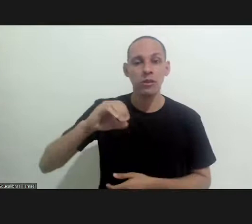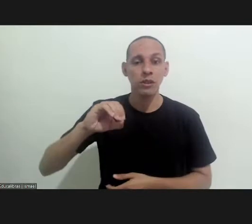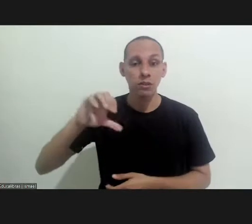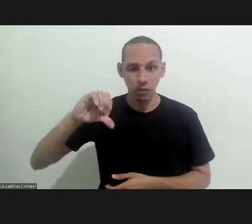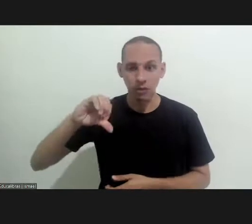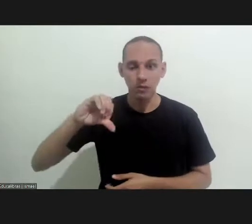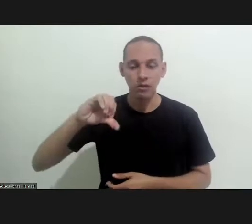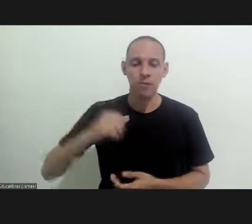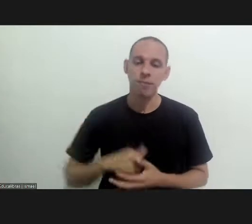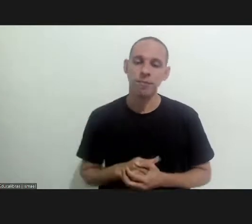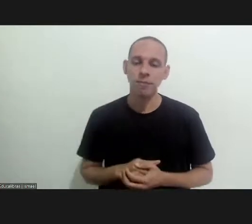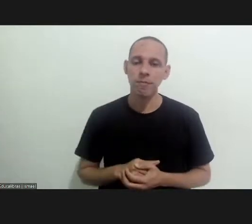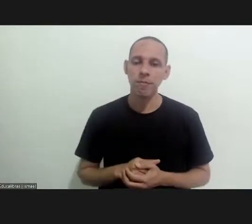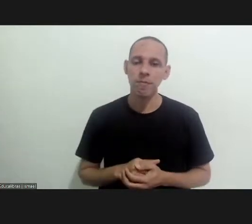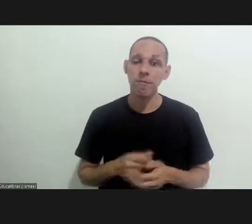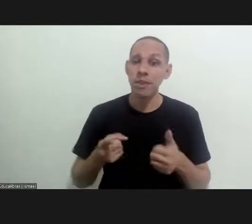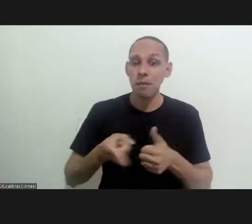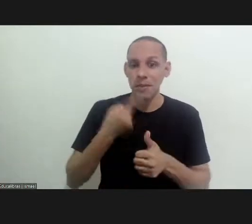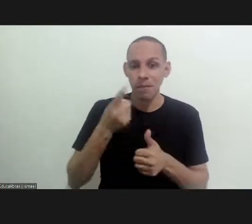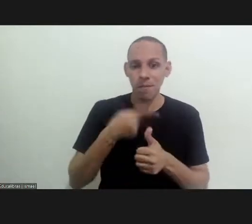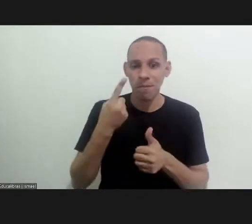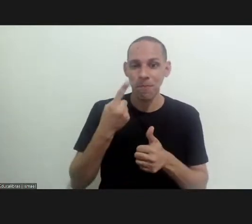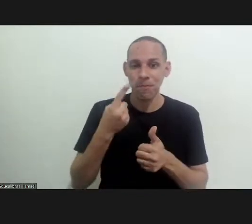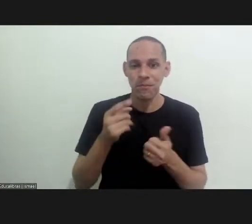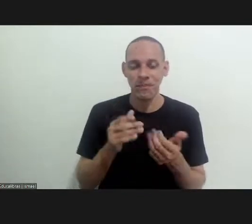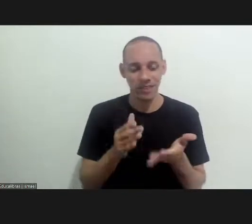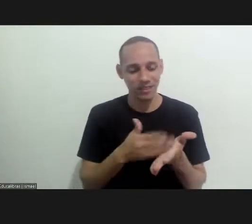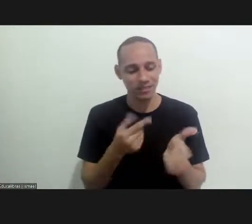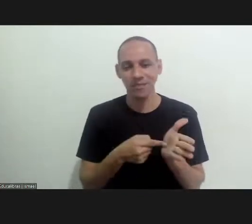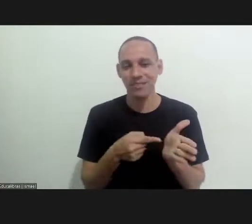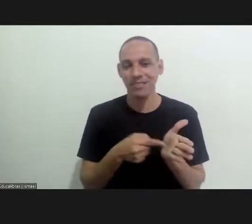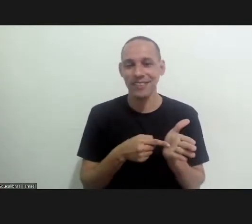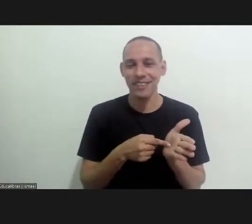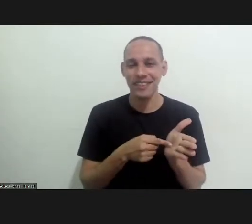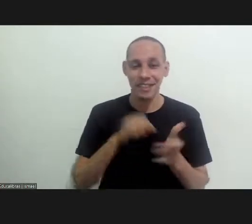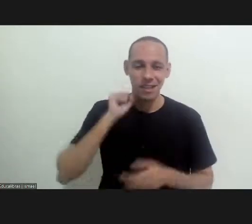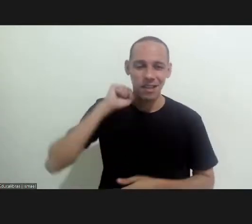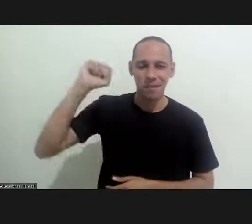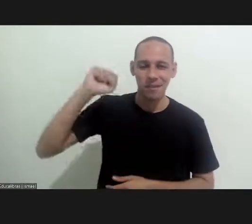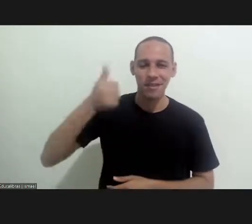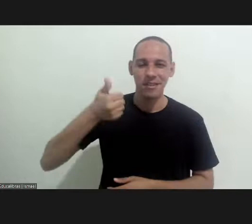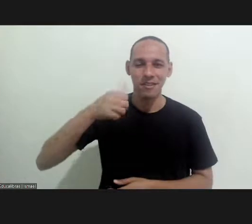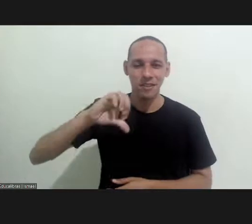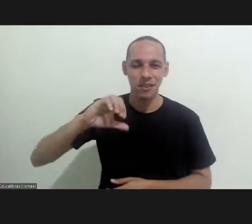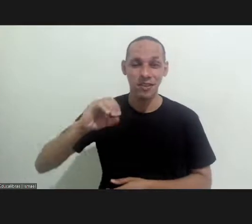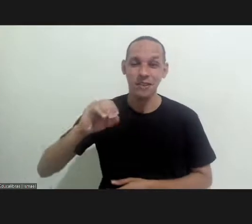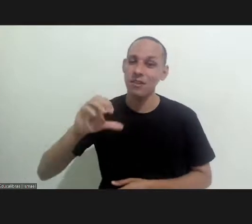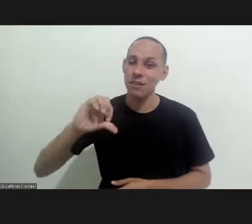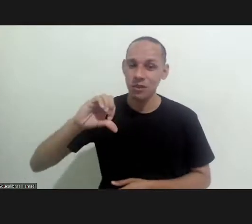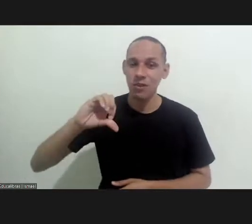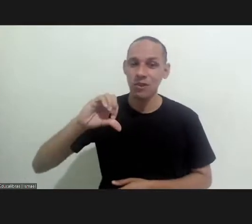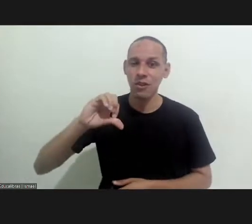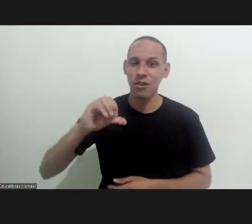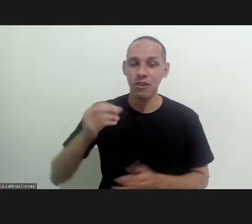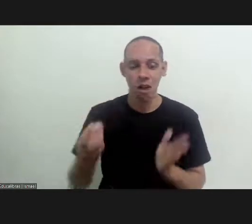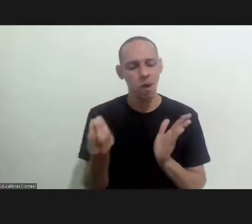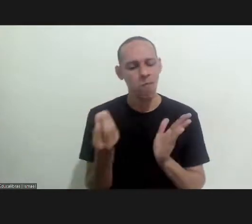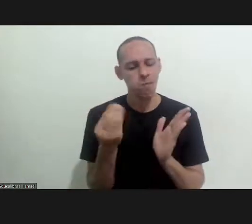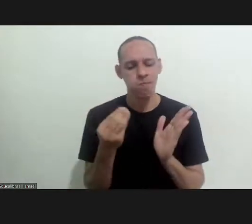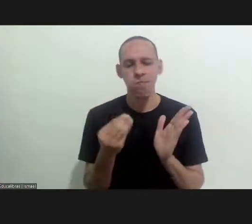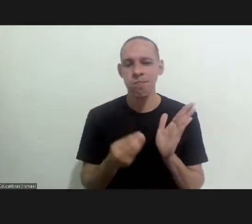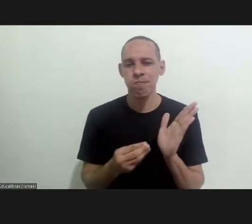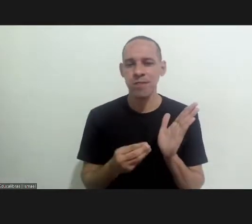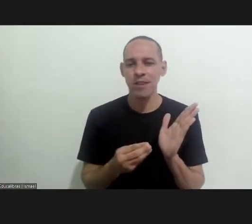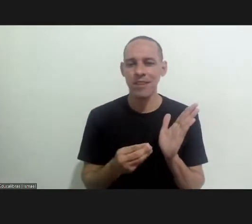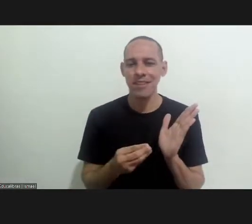only happening in 1909 with its first issue which was published in april of 1909 which